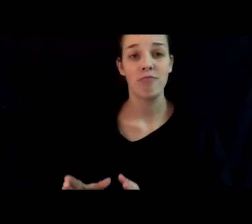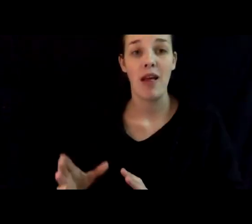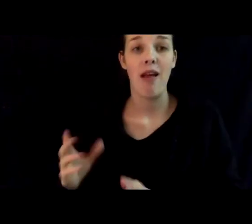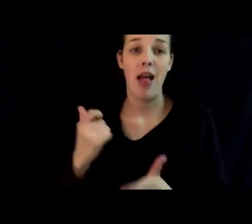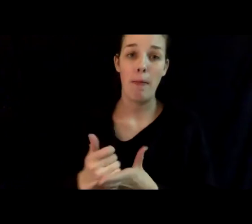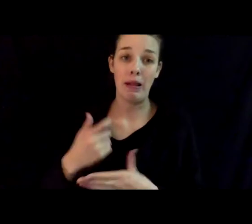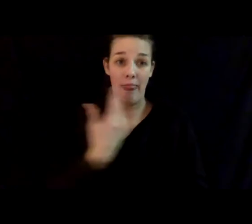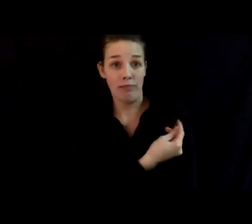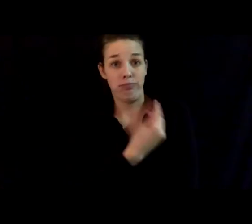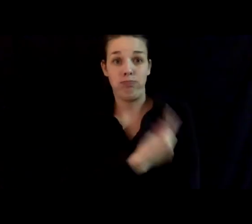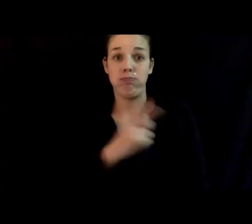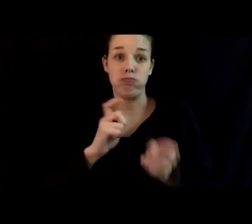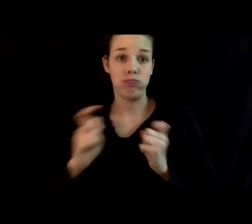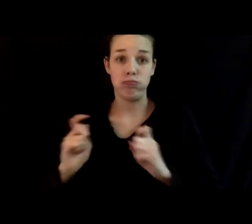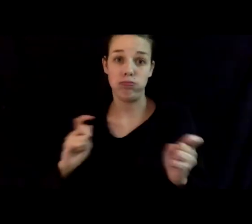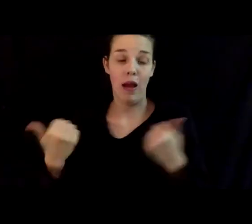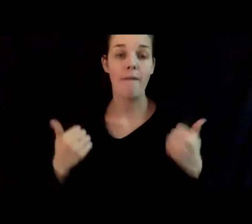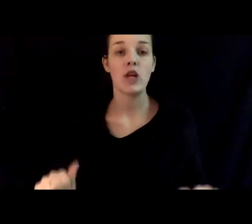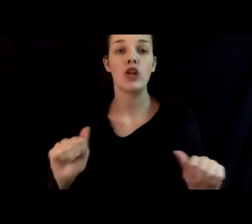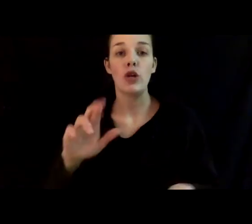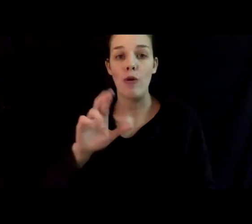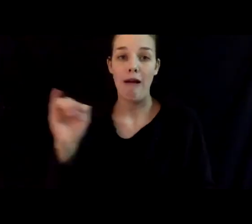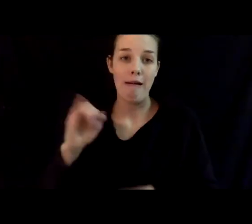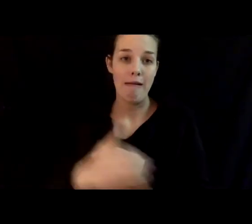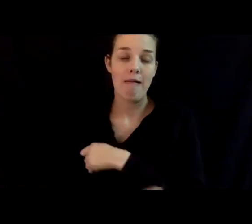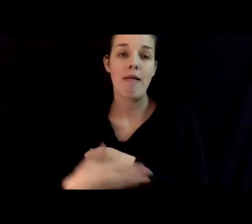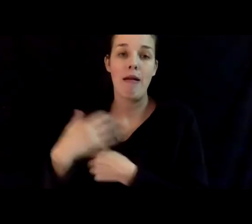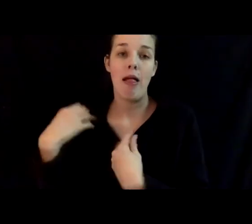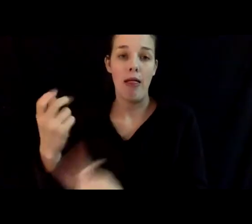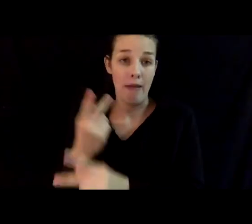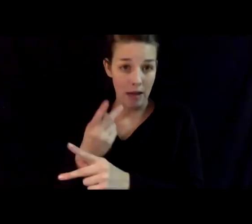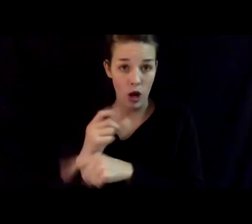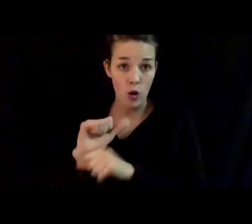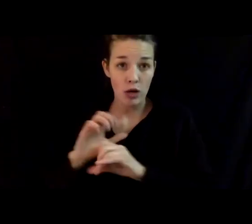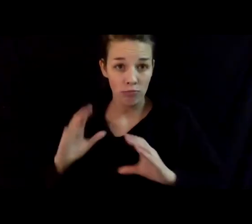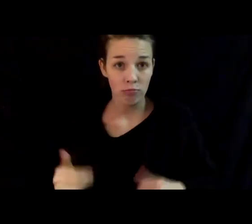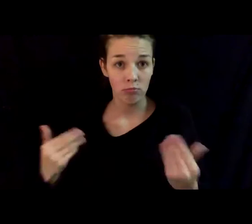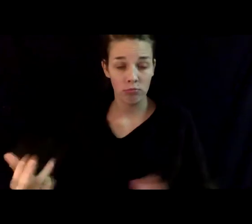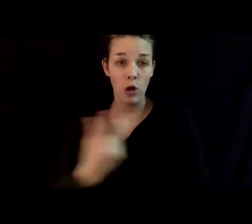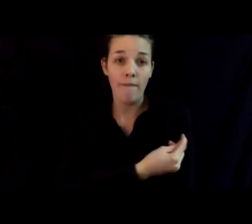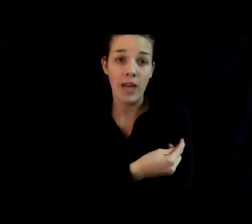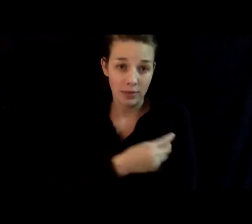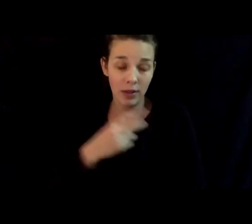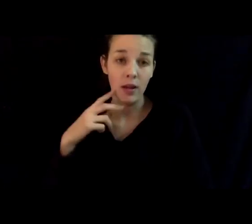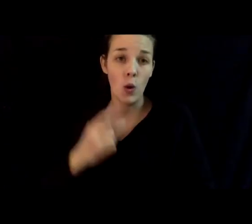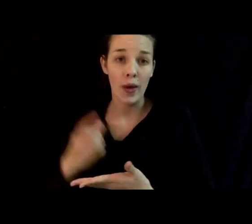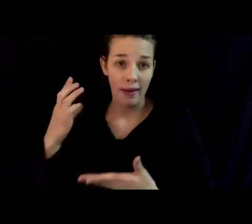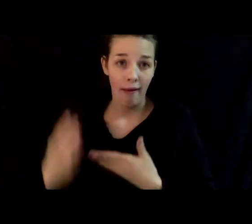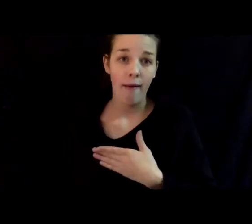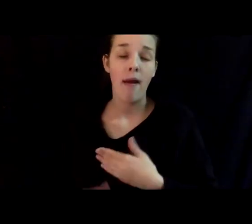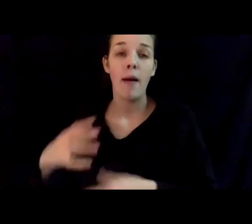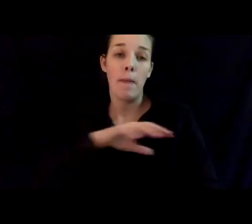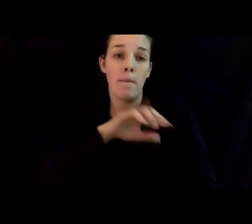vaccination effort. Black Island County healthcare workers can get vaccinated on weekends by appointment through